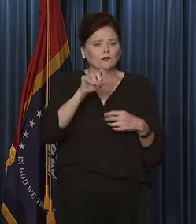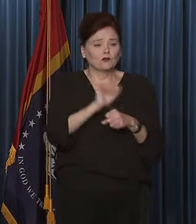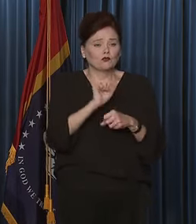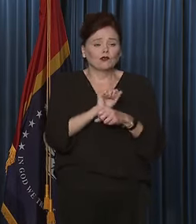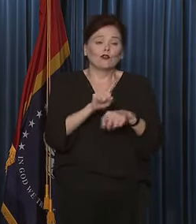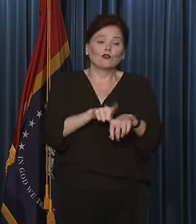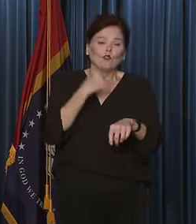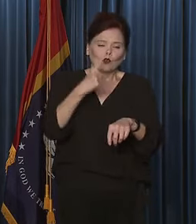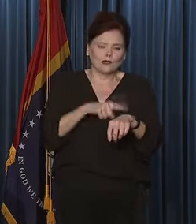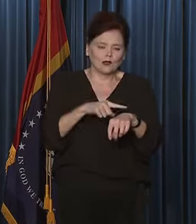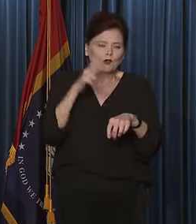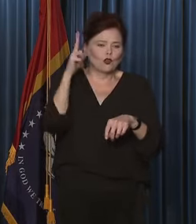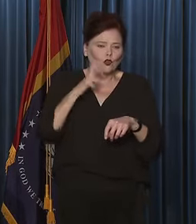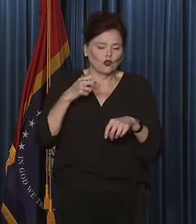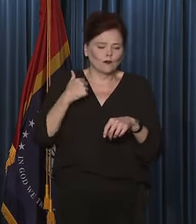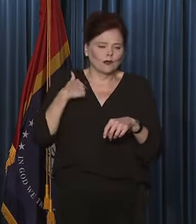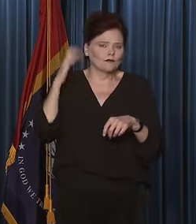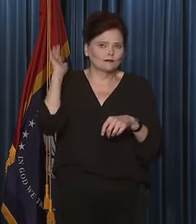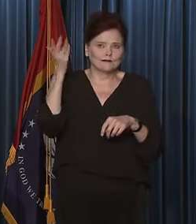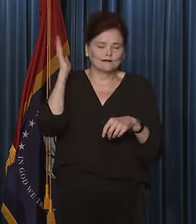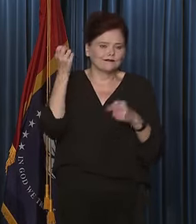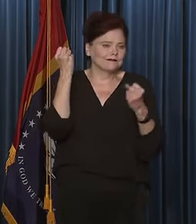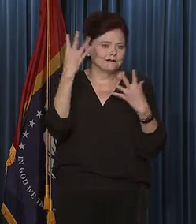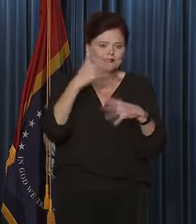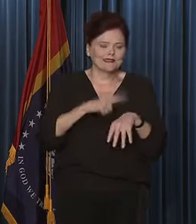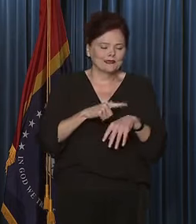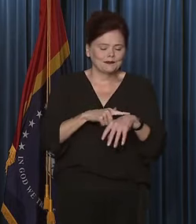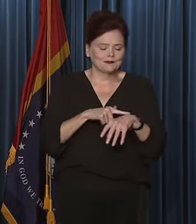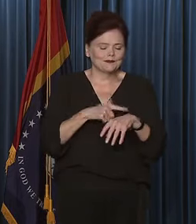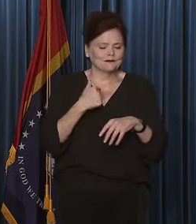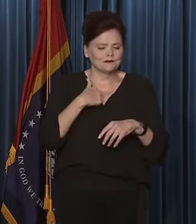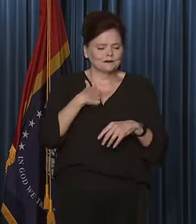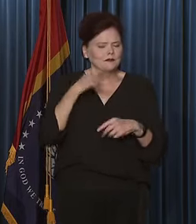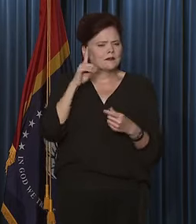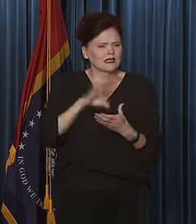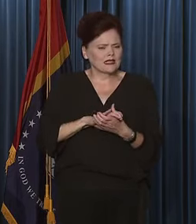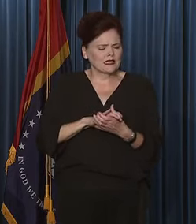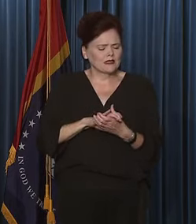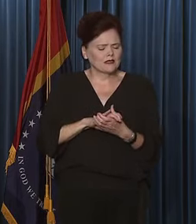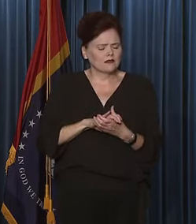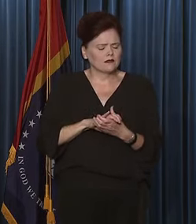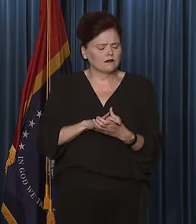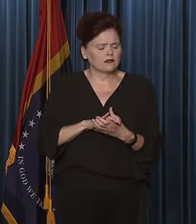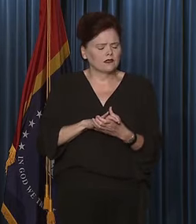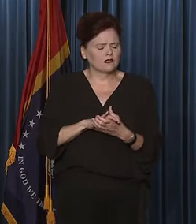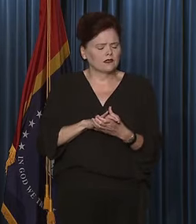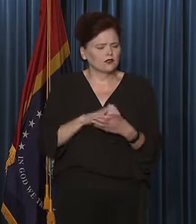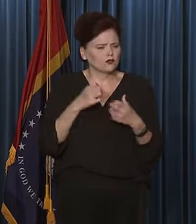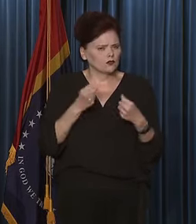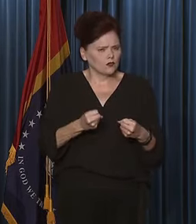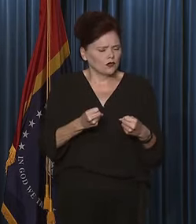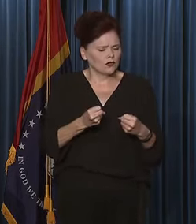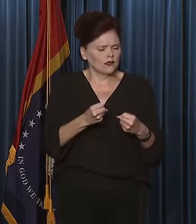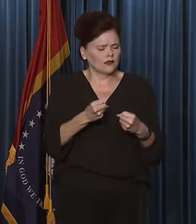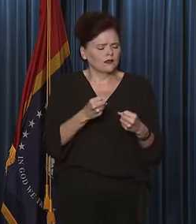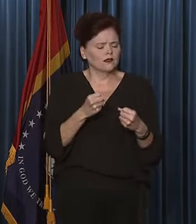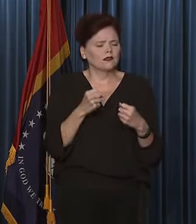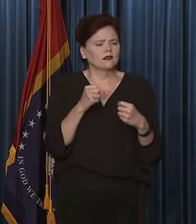and have heard me during political campaigns. I'm someone who believes very strongly